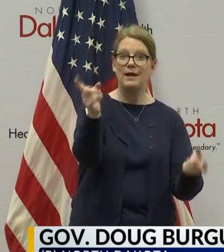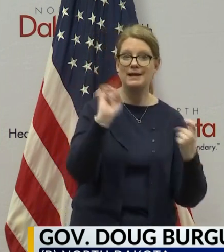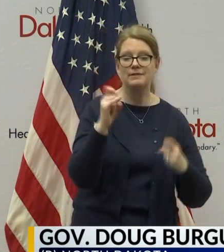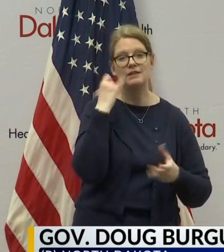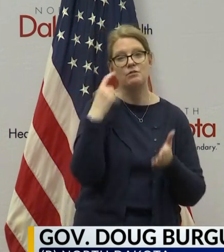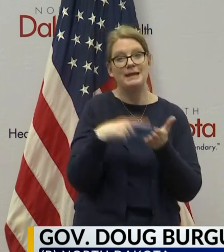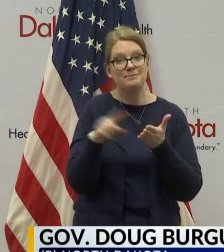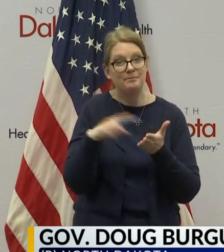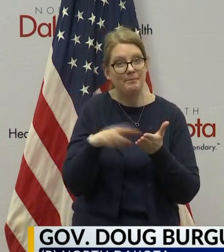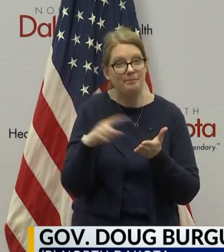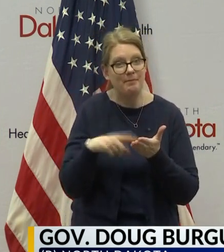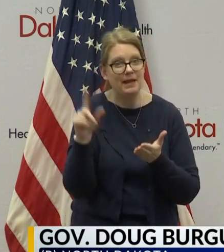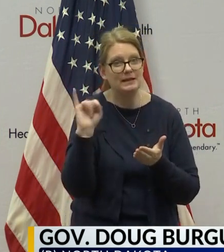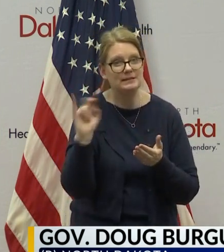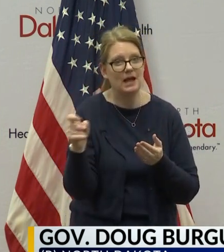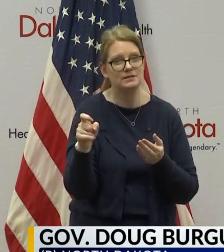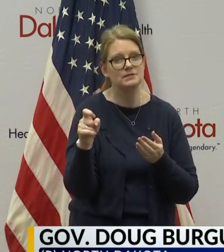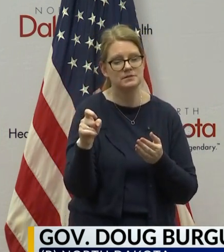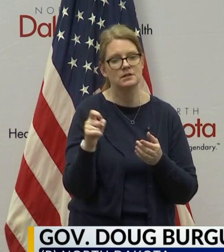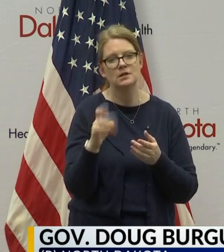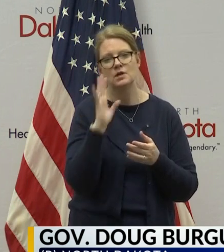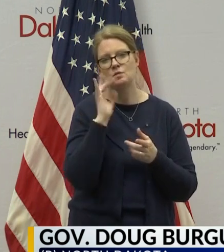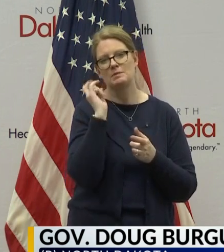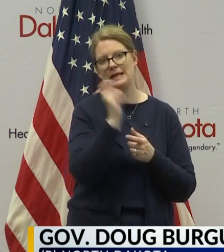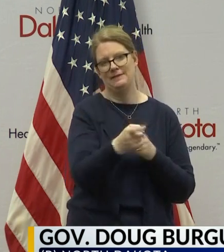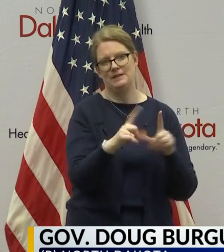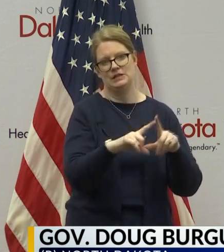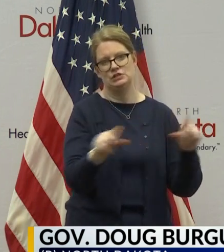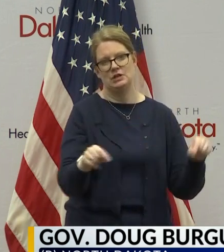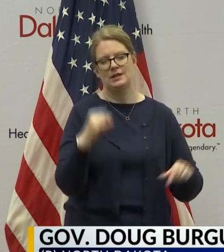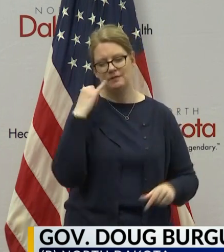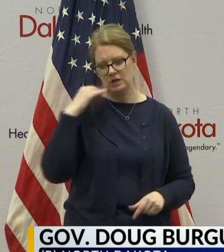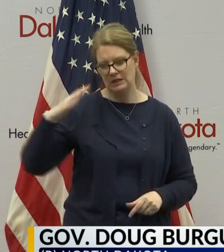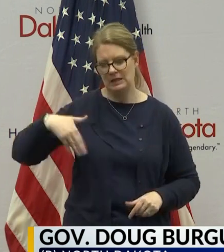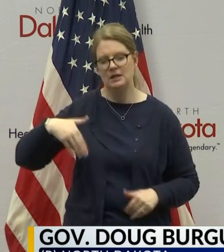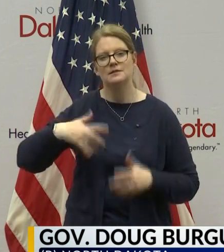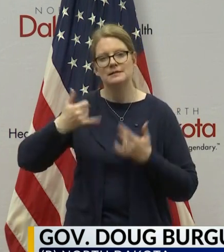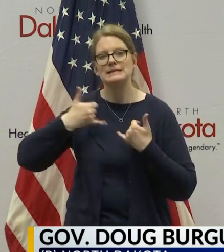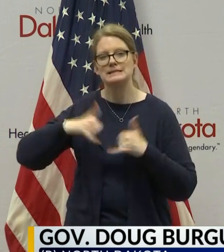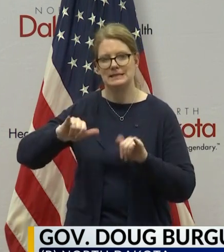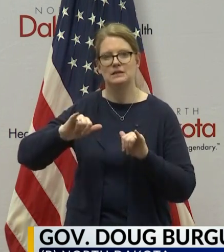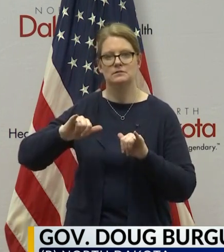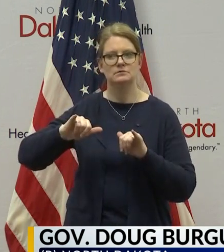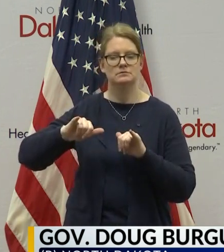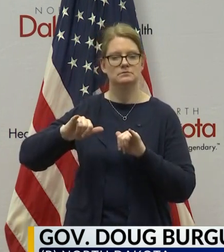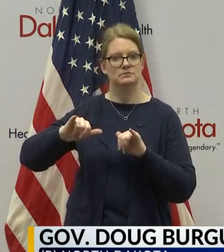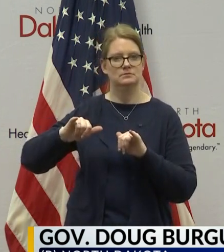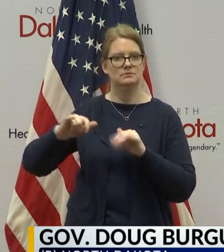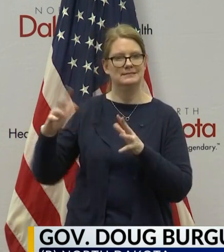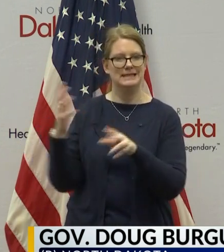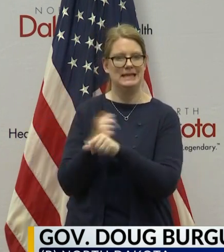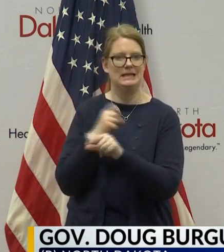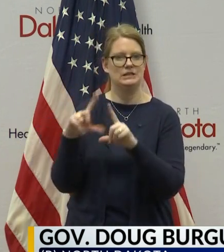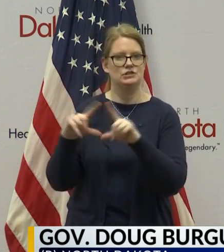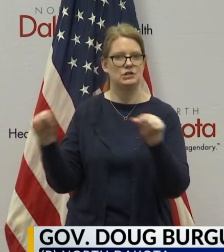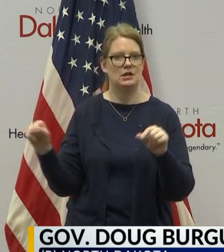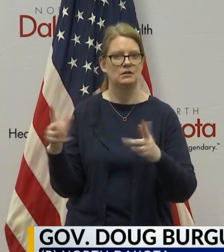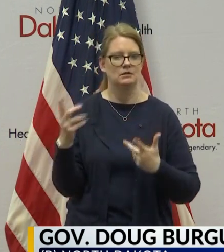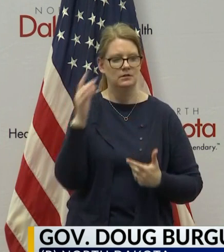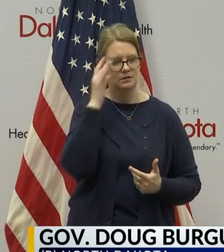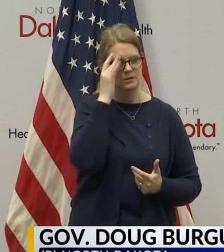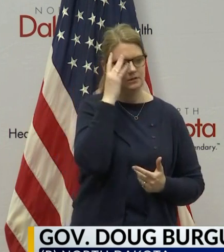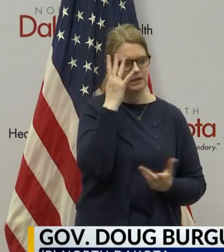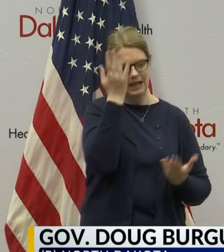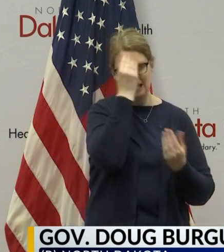paying taxes, you'll be getting that check. If you haven't been, there's still a way to get a check. Information will